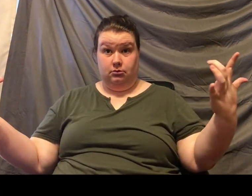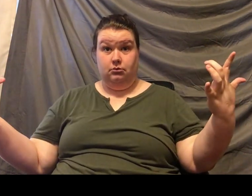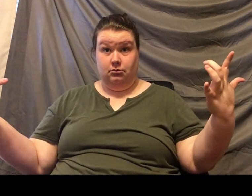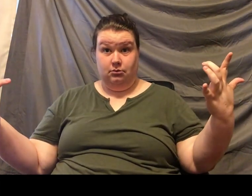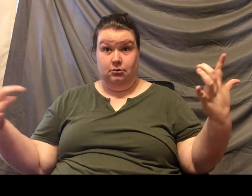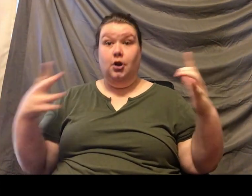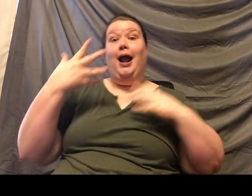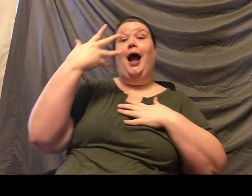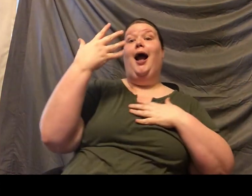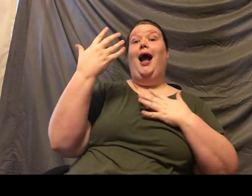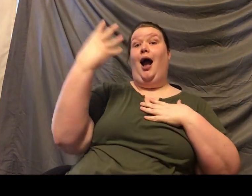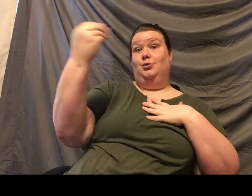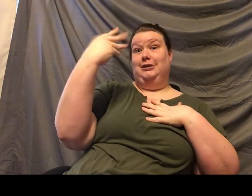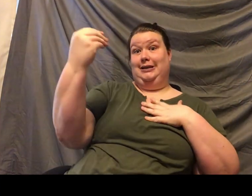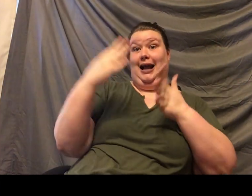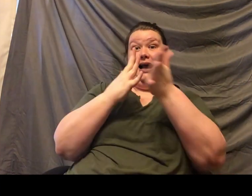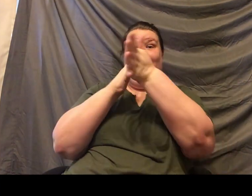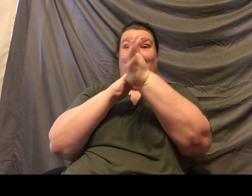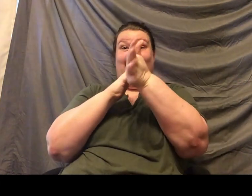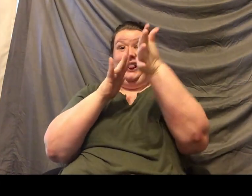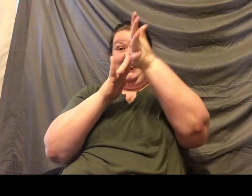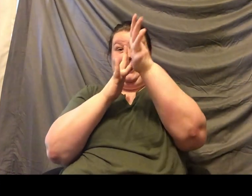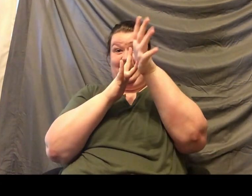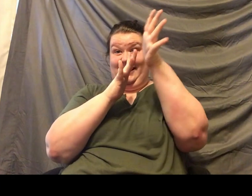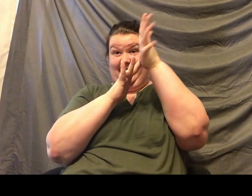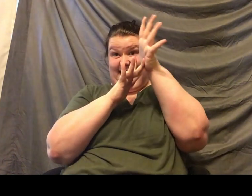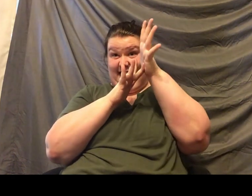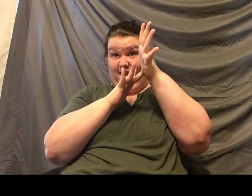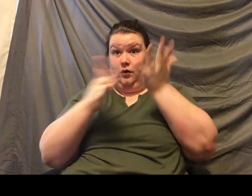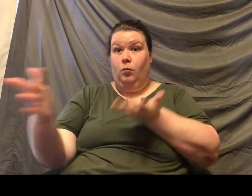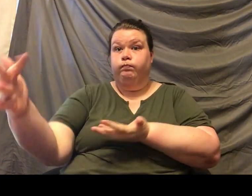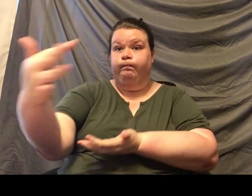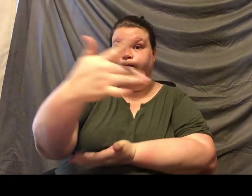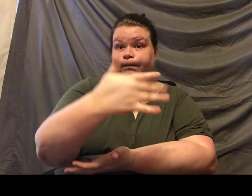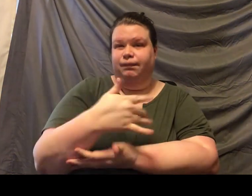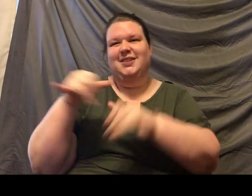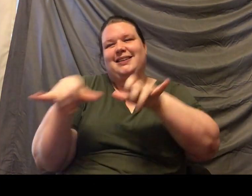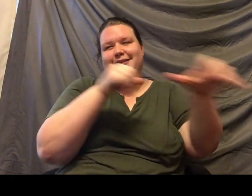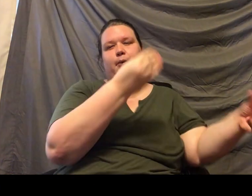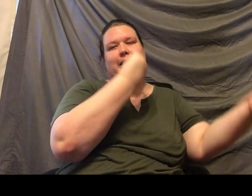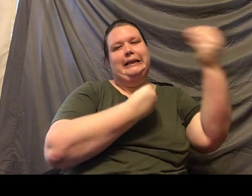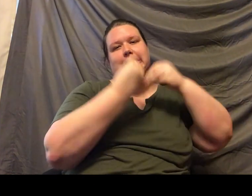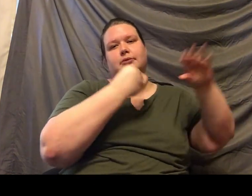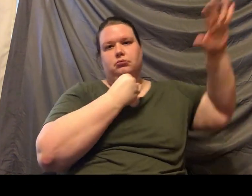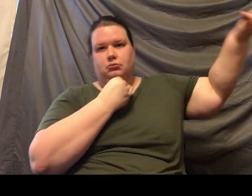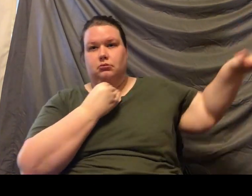some leaves, which is going to be representative of what they eat in the wild. So, sloths eat a lot of leaves.